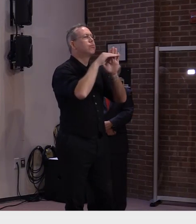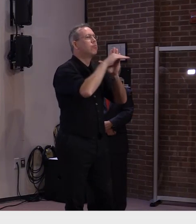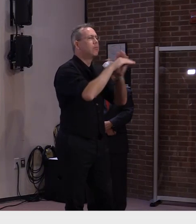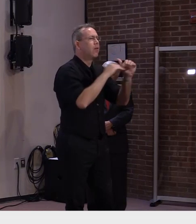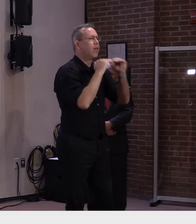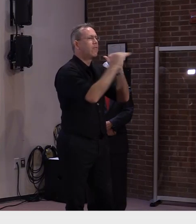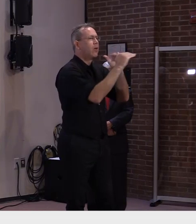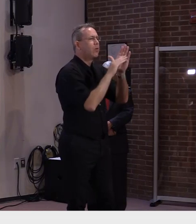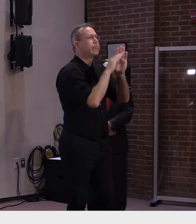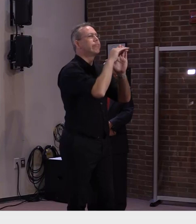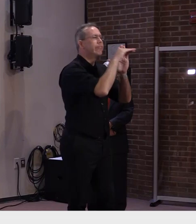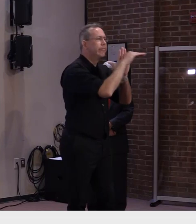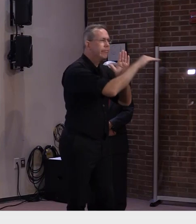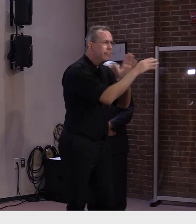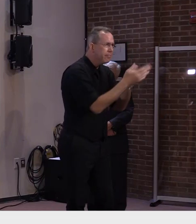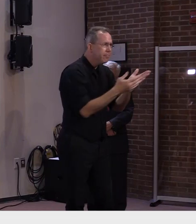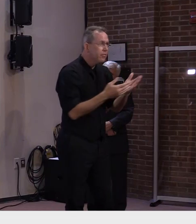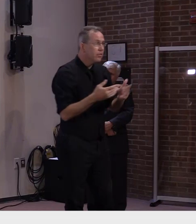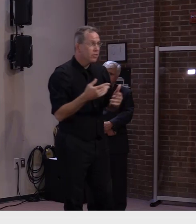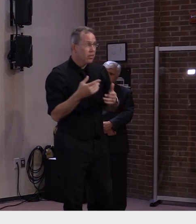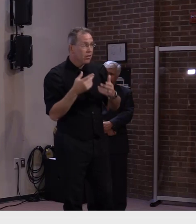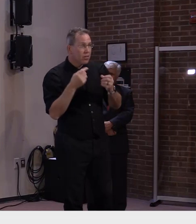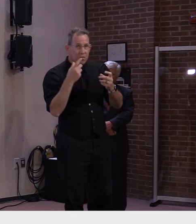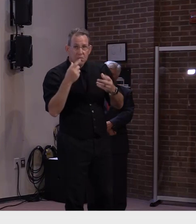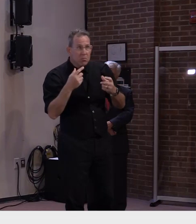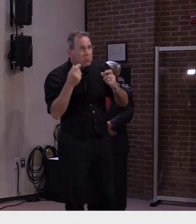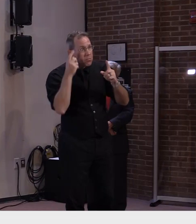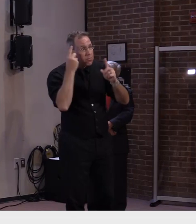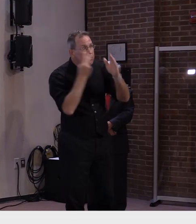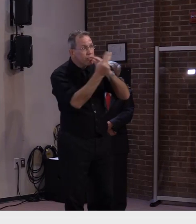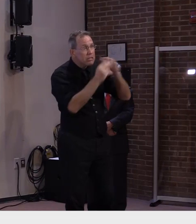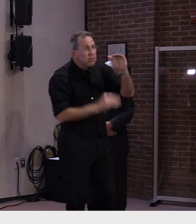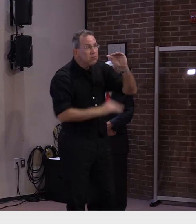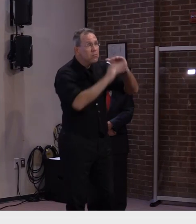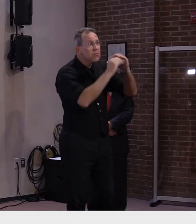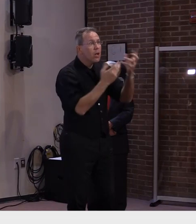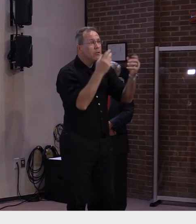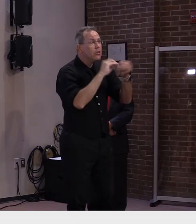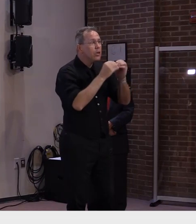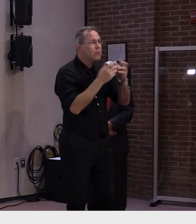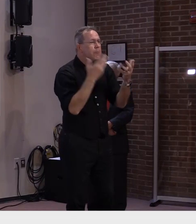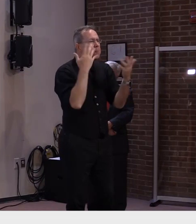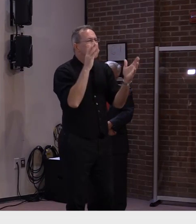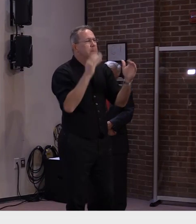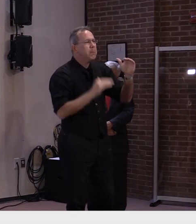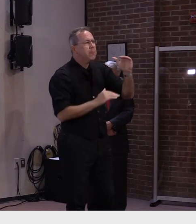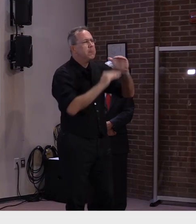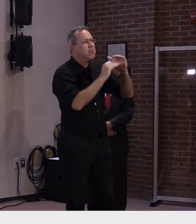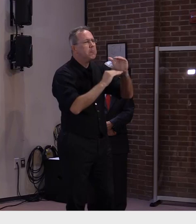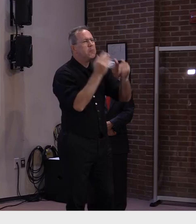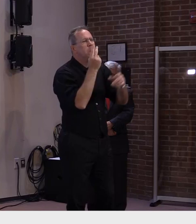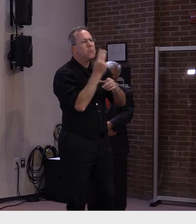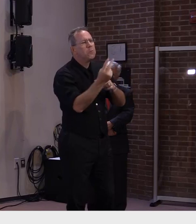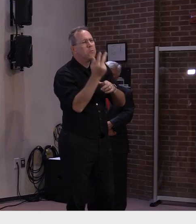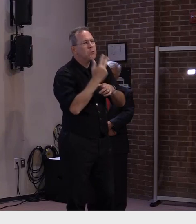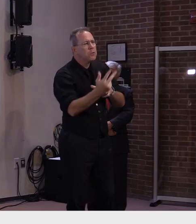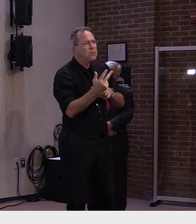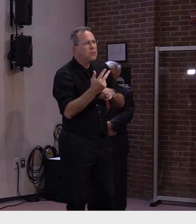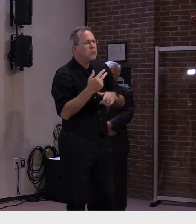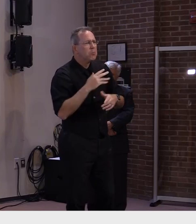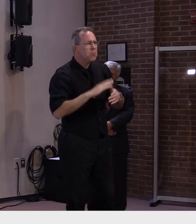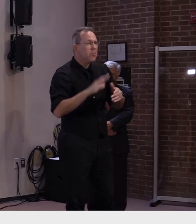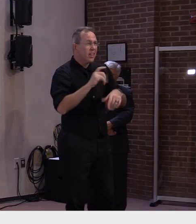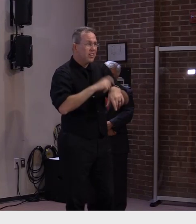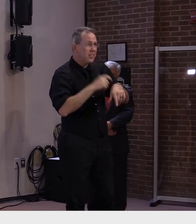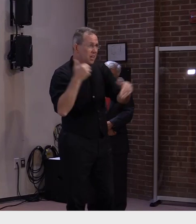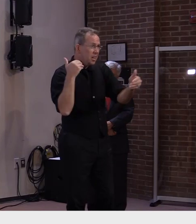how high that could go, you know, right now we're projecting out three weeks. And, you know, that would be right around the point when you would hope to